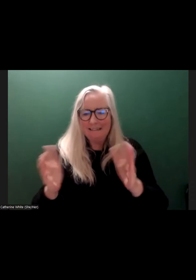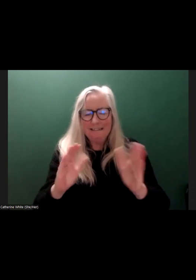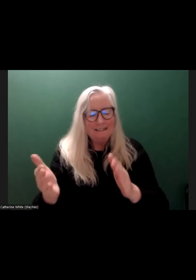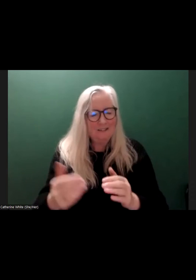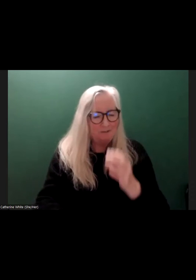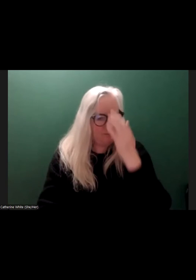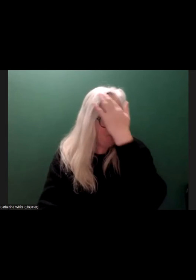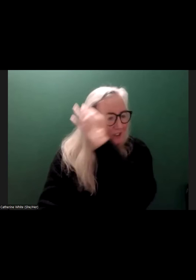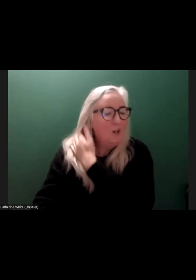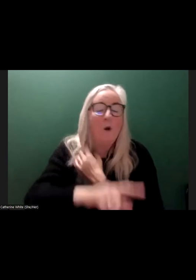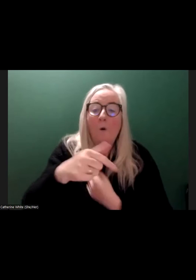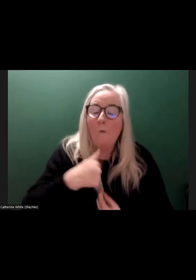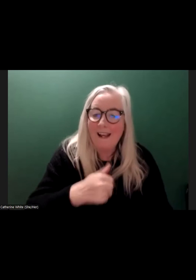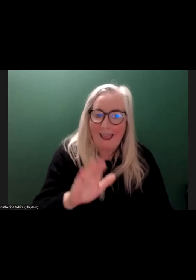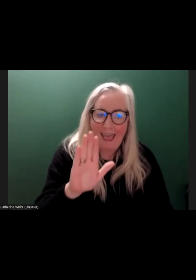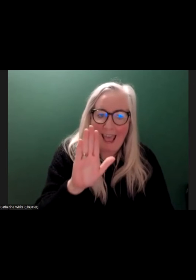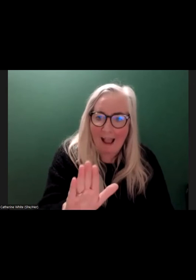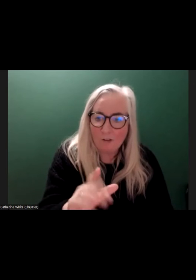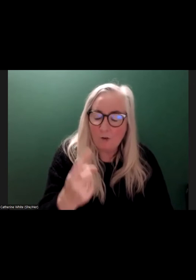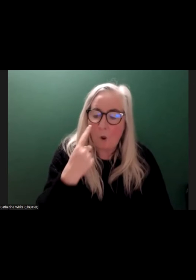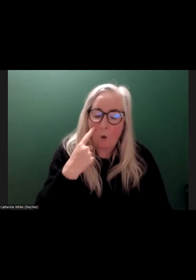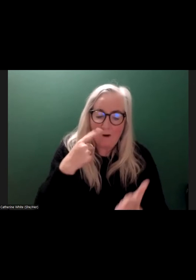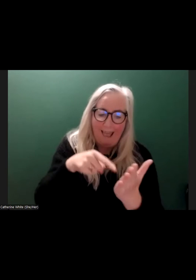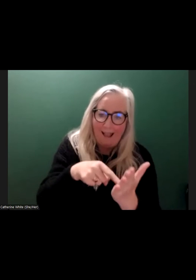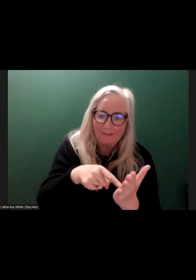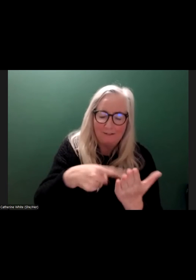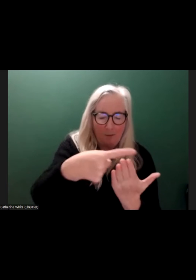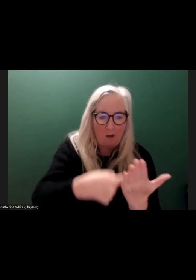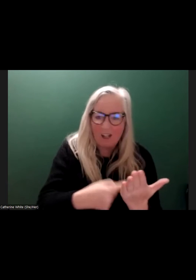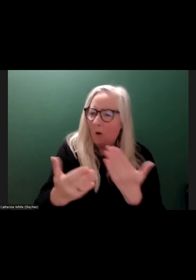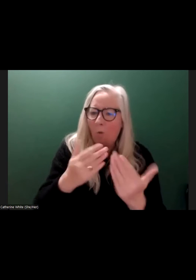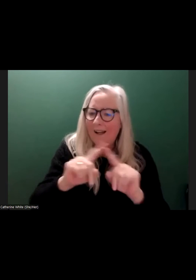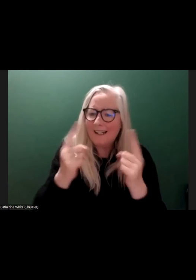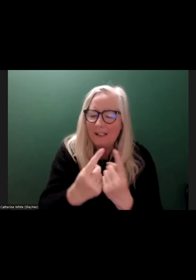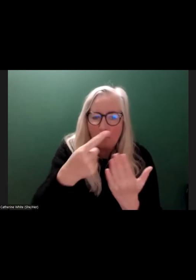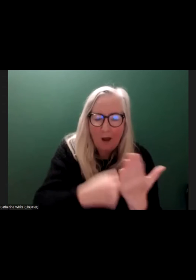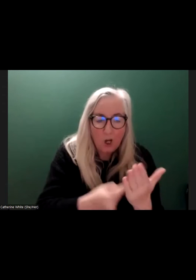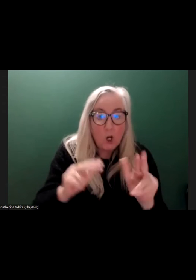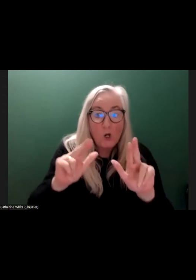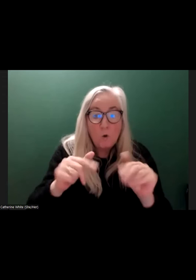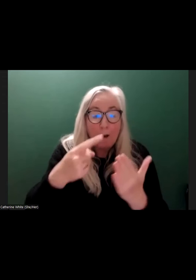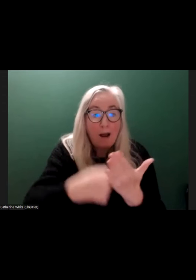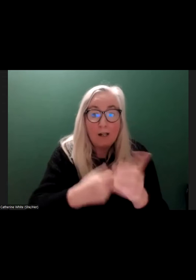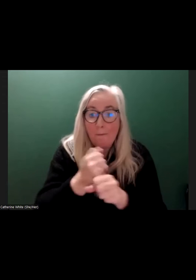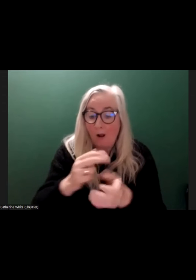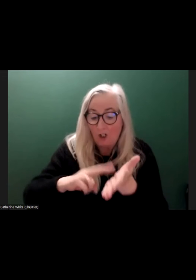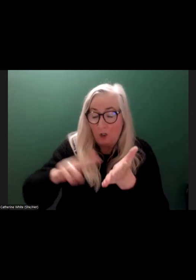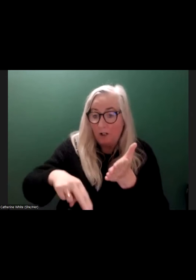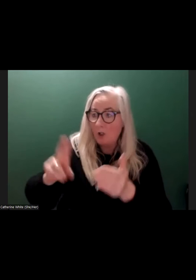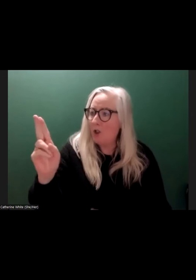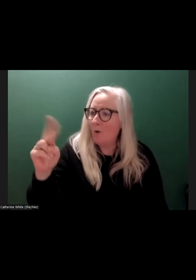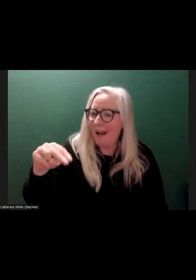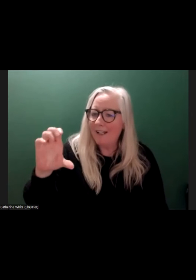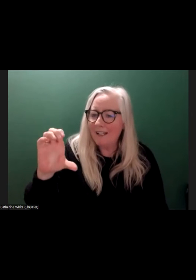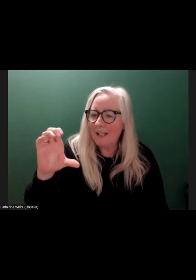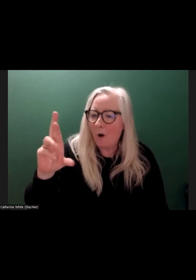We have to look at this in terms again of what policy is. So the new policy about the CRPD is the Convention